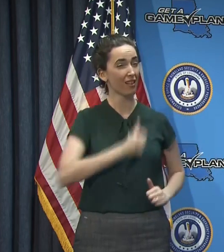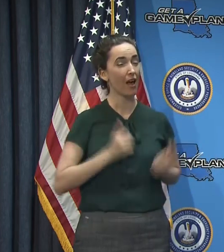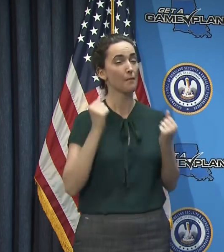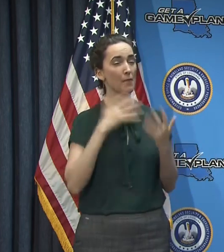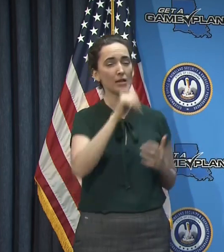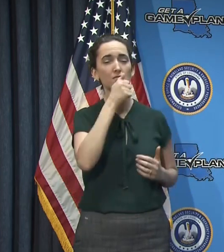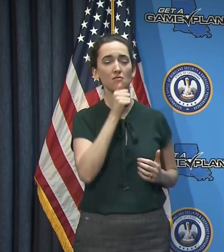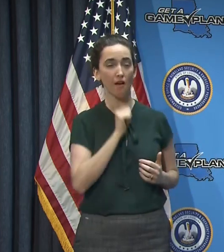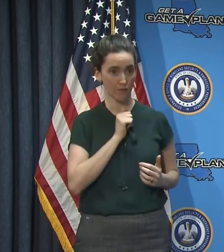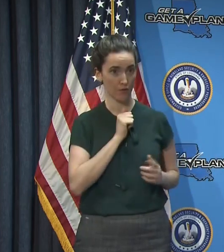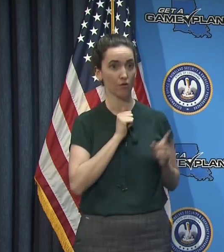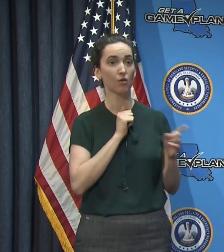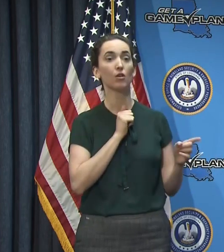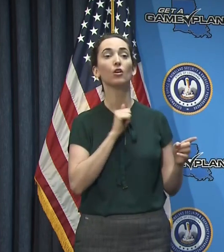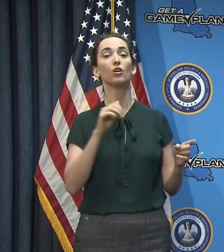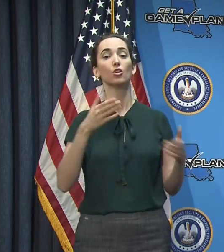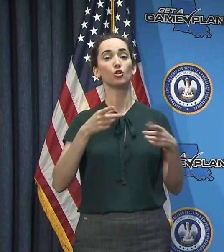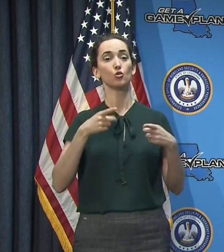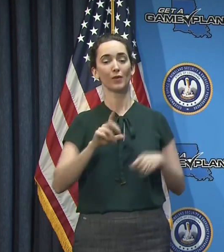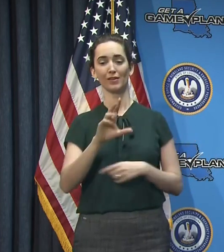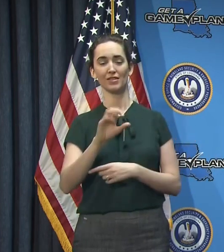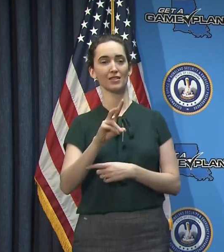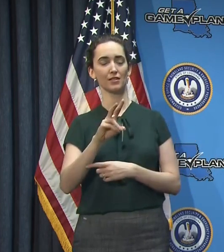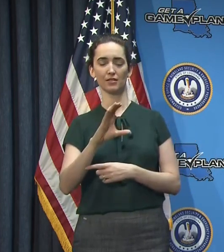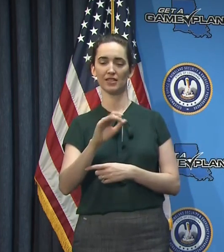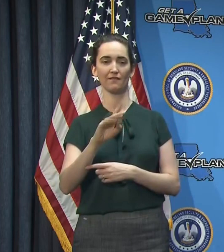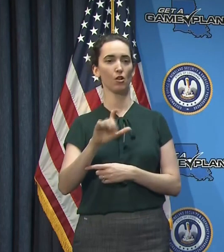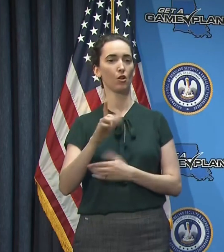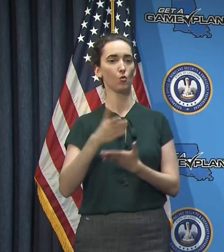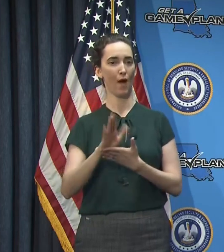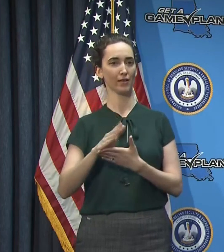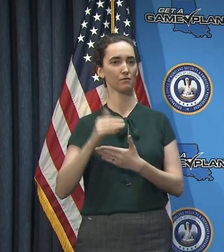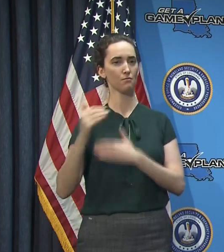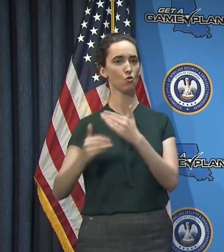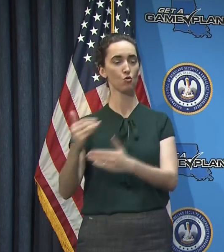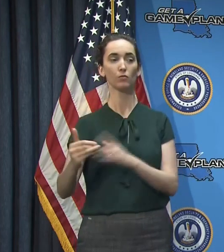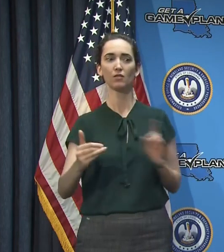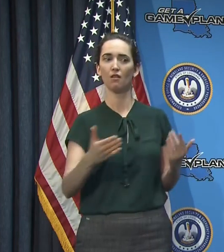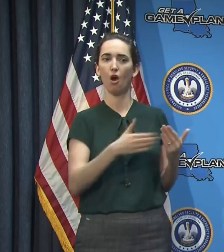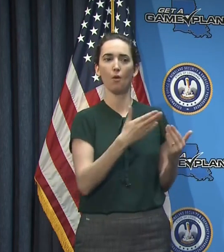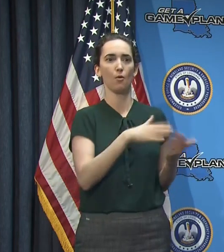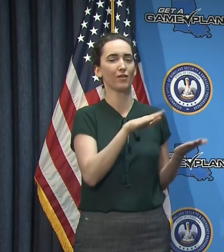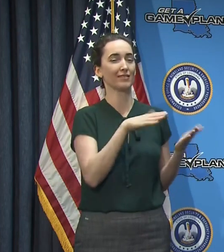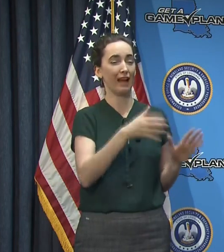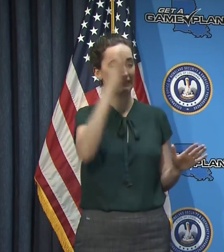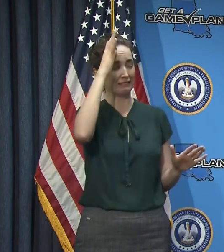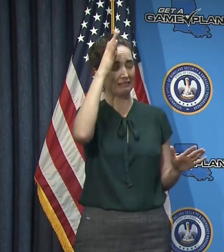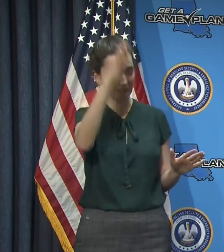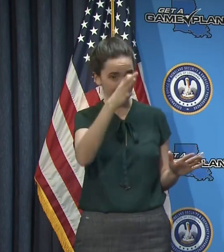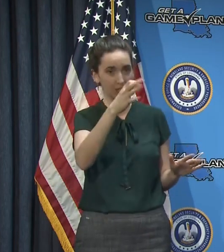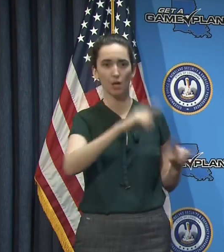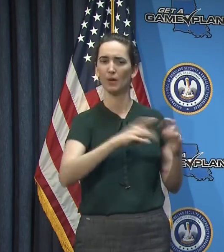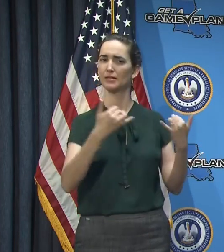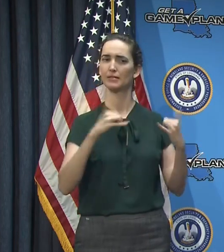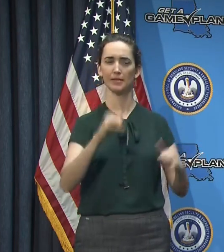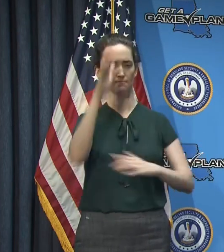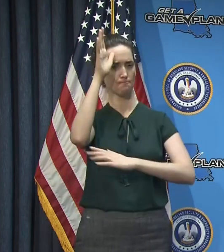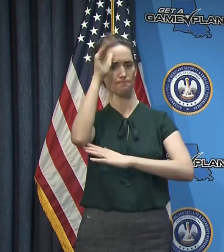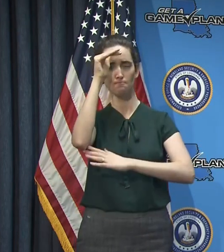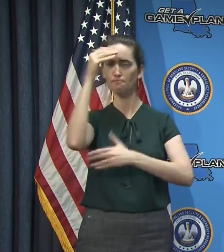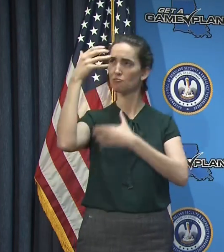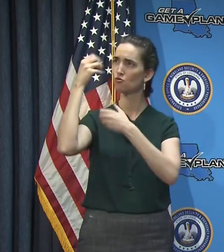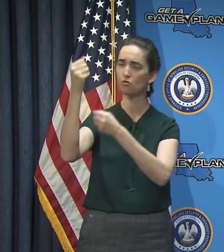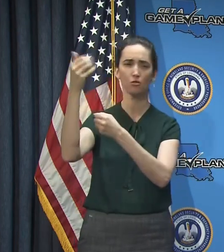very nearly lost his life during the Civil Rights Movement. But he never wavered in his faith nor in his work towards equality and justice